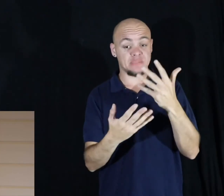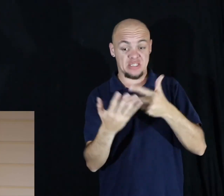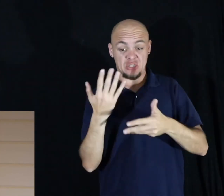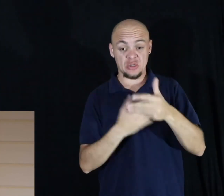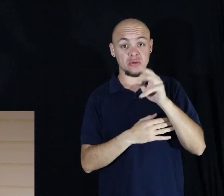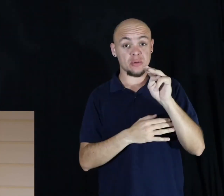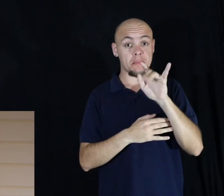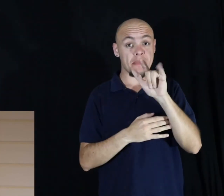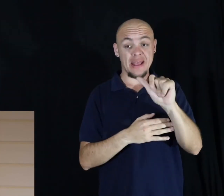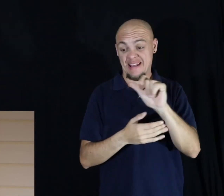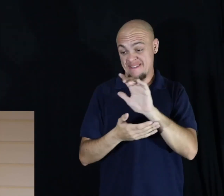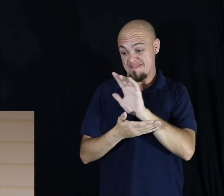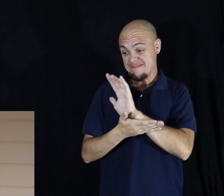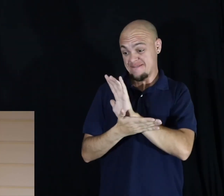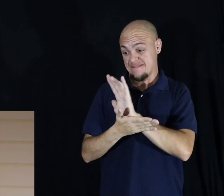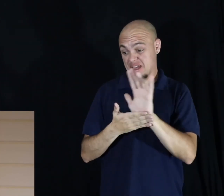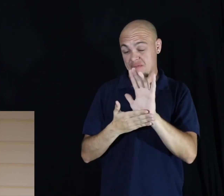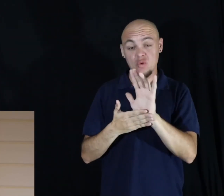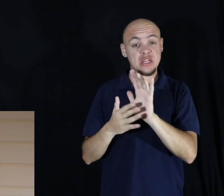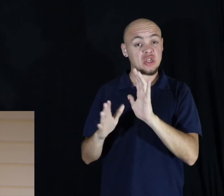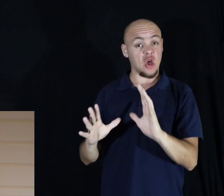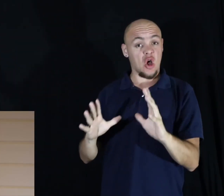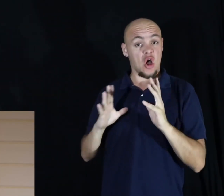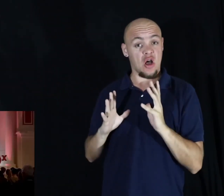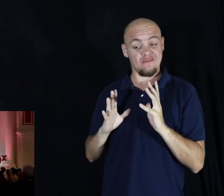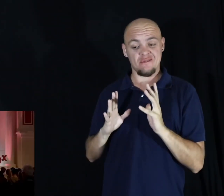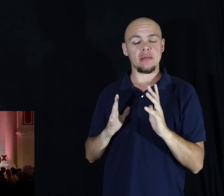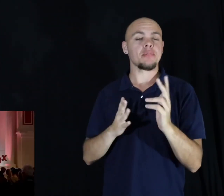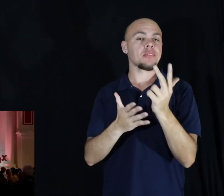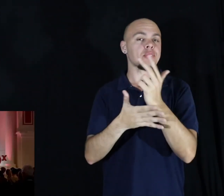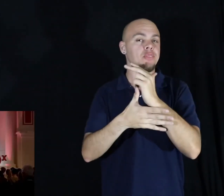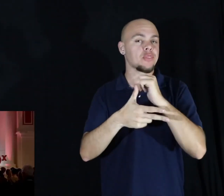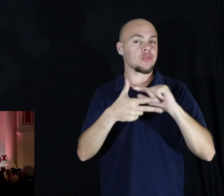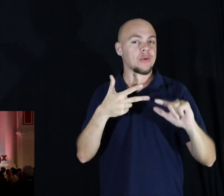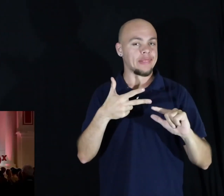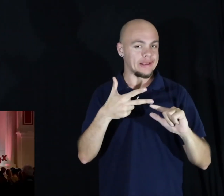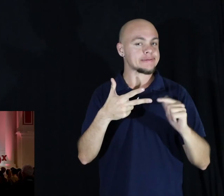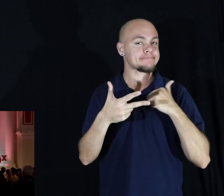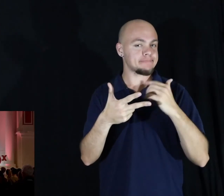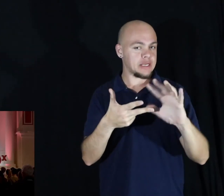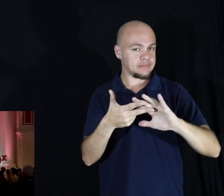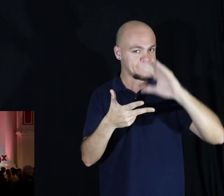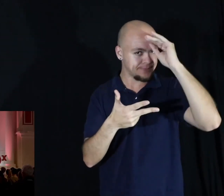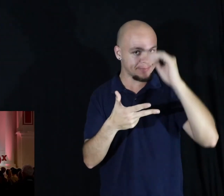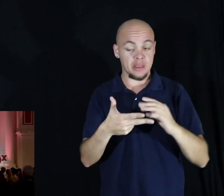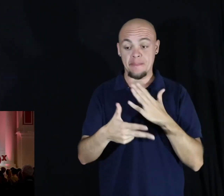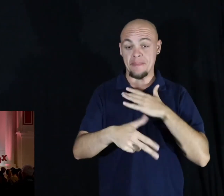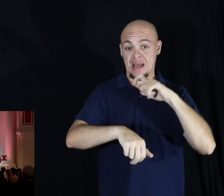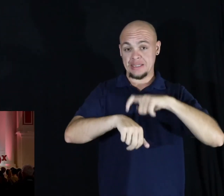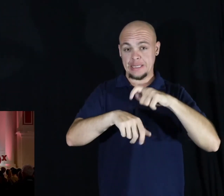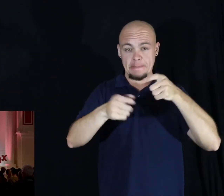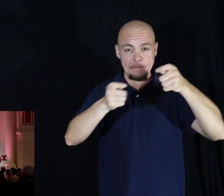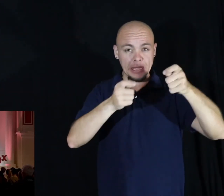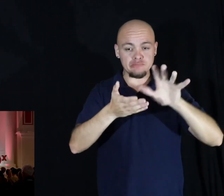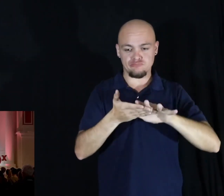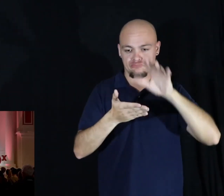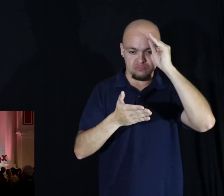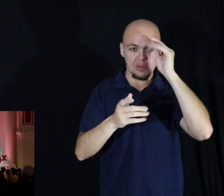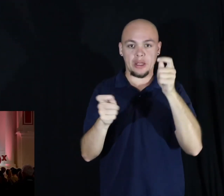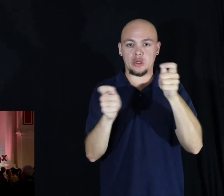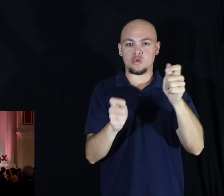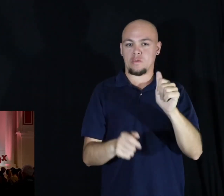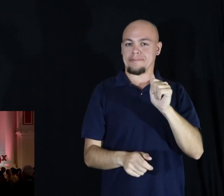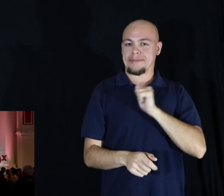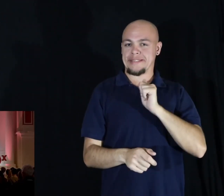for five weeks has taught me three main things. I've learnt how to use my time. To take control.